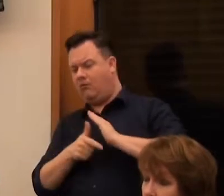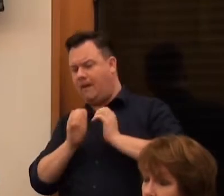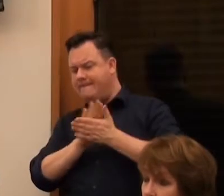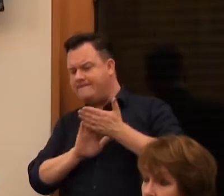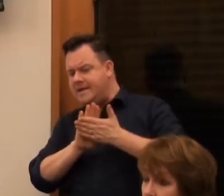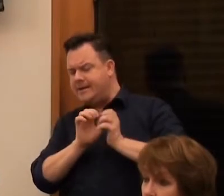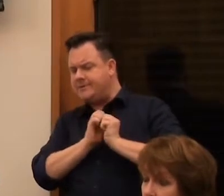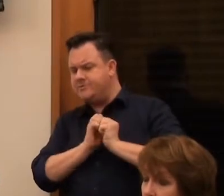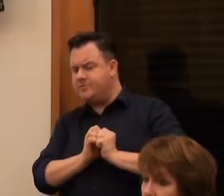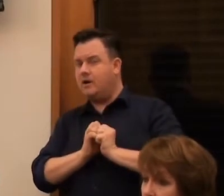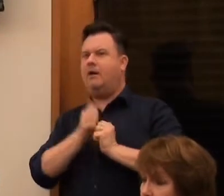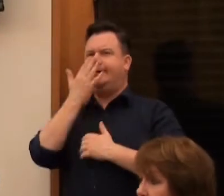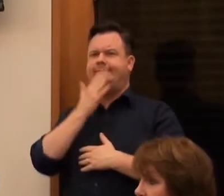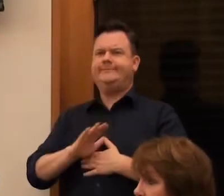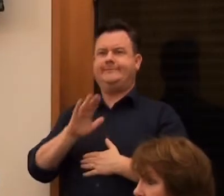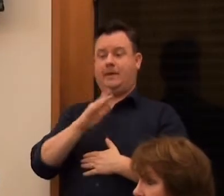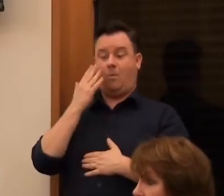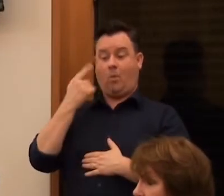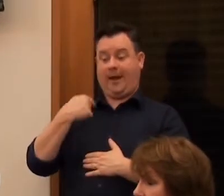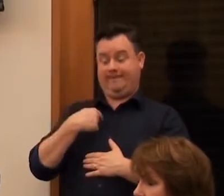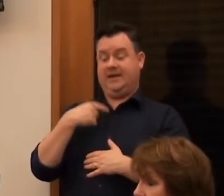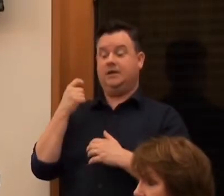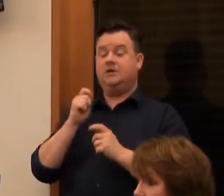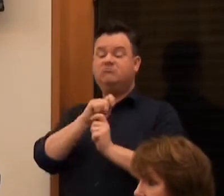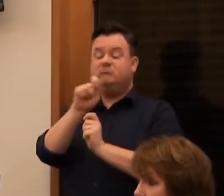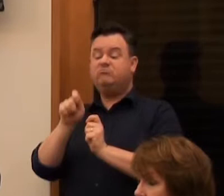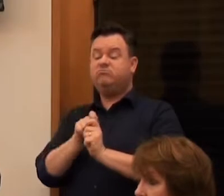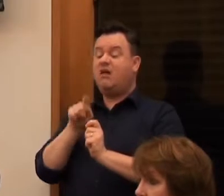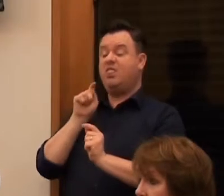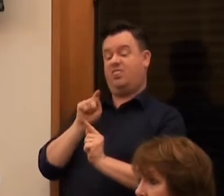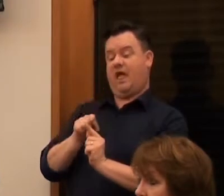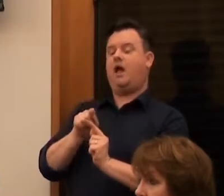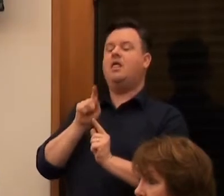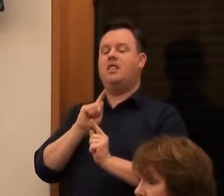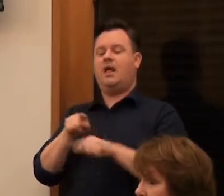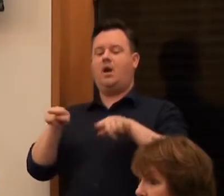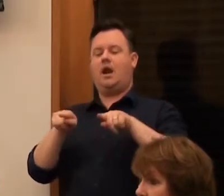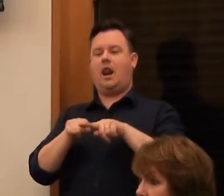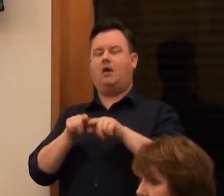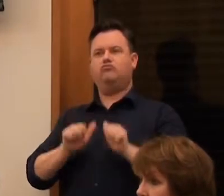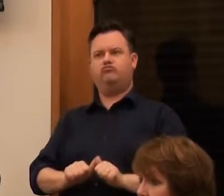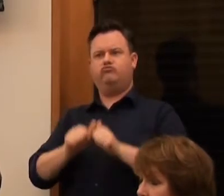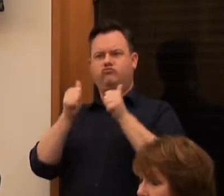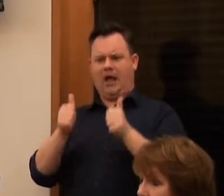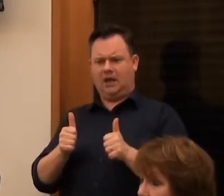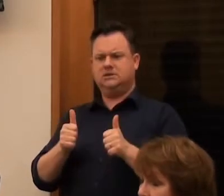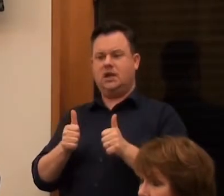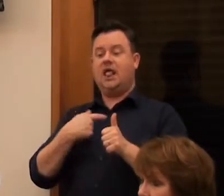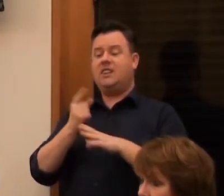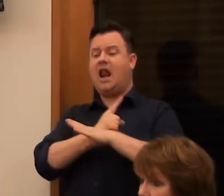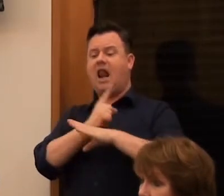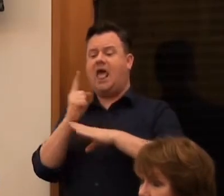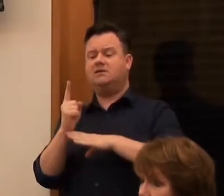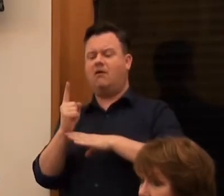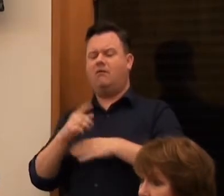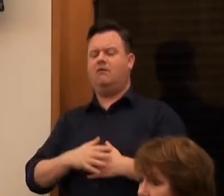And it seemed that when I did those, that was a kind of, that was a great thing to do. And then later on there